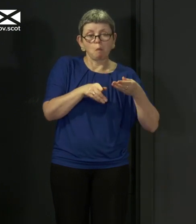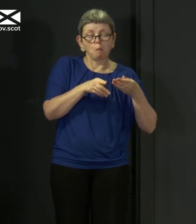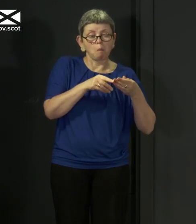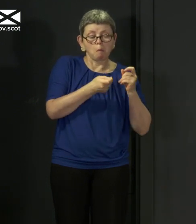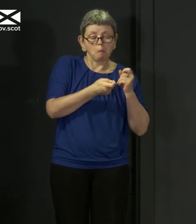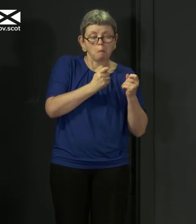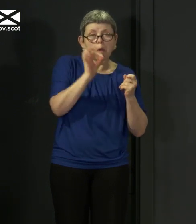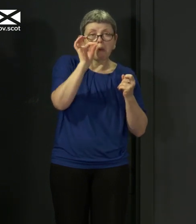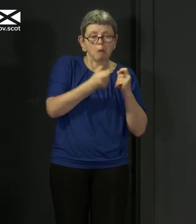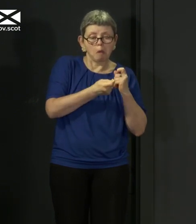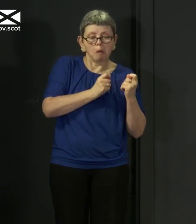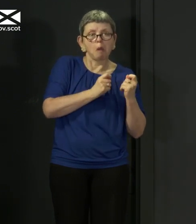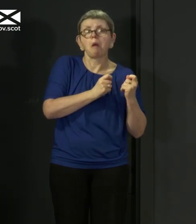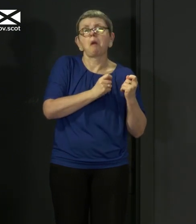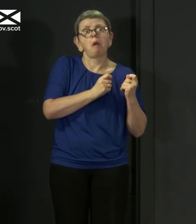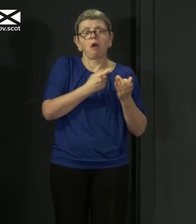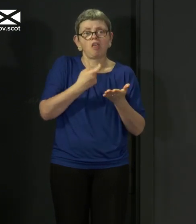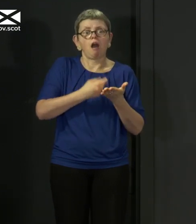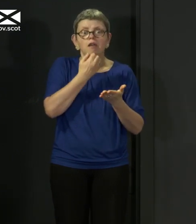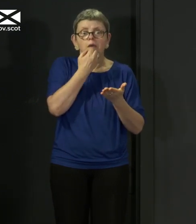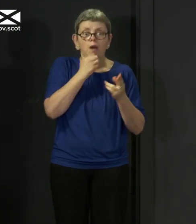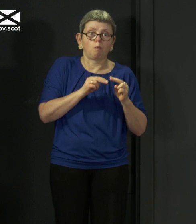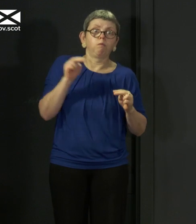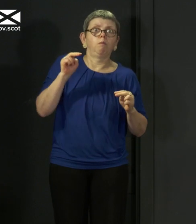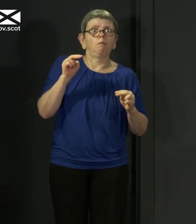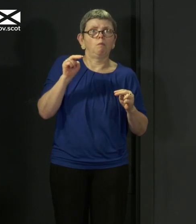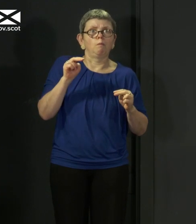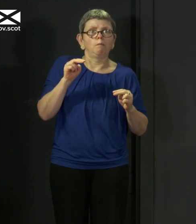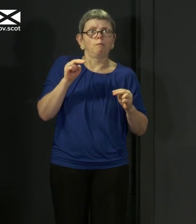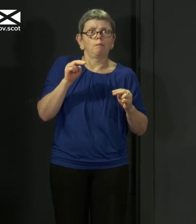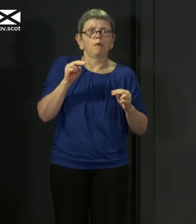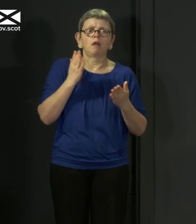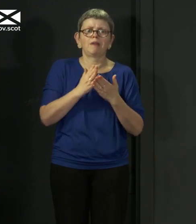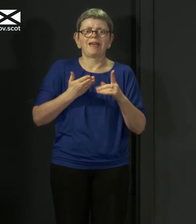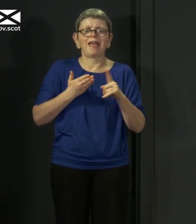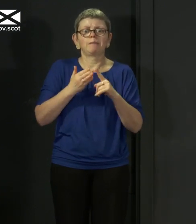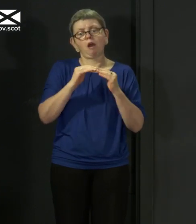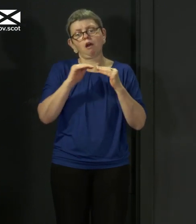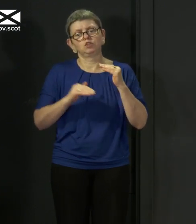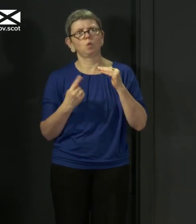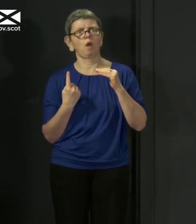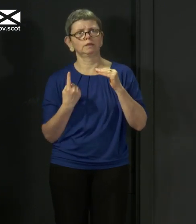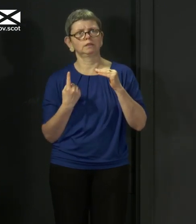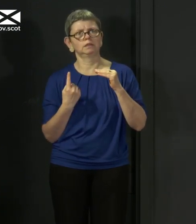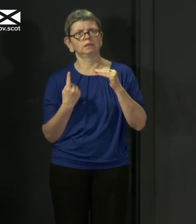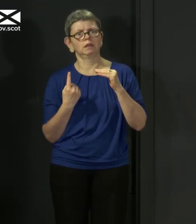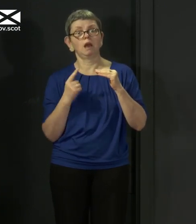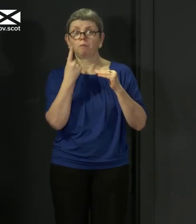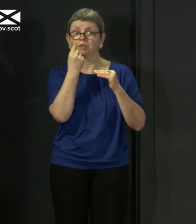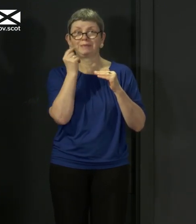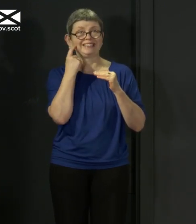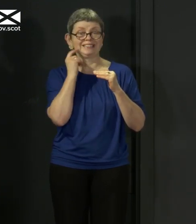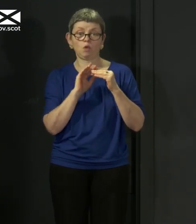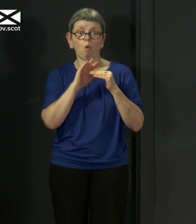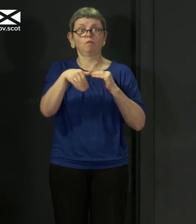send the reproduction rate back towards or above one, and the virus would then start to spread very quickly again.